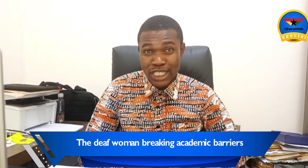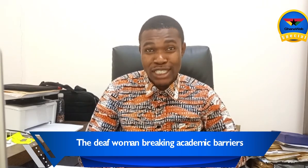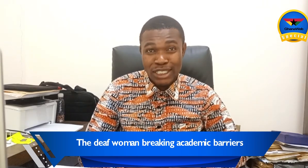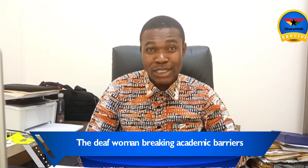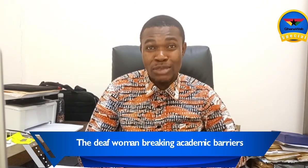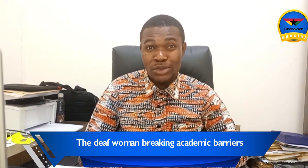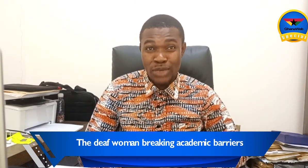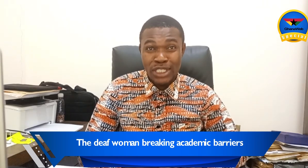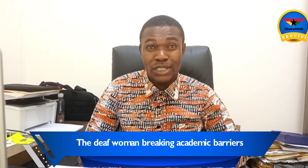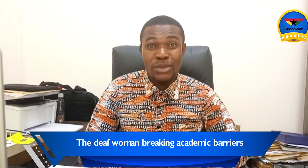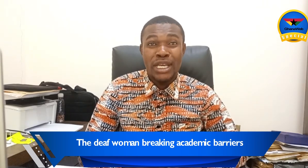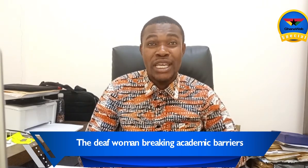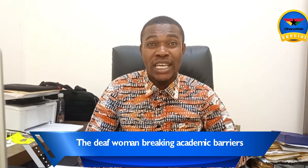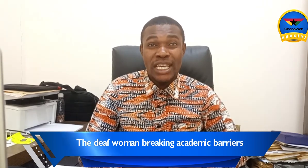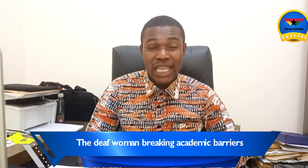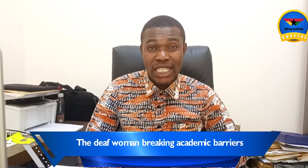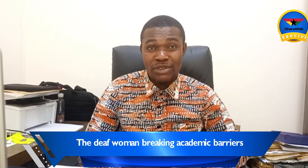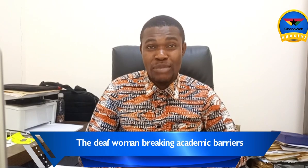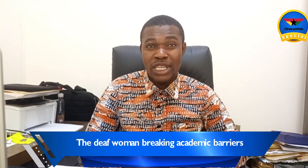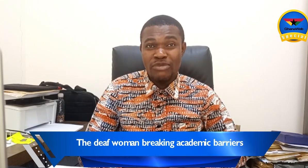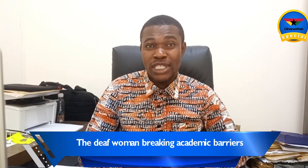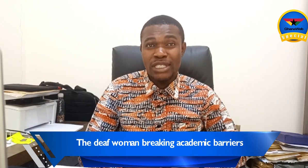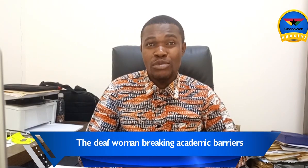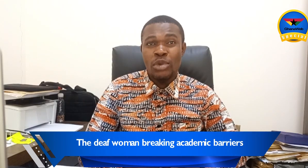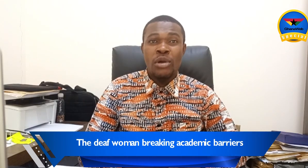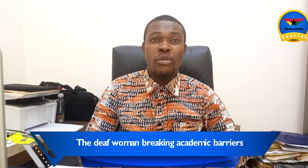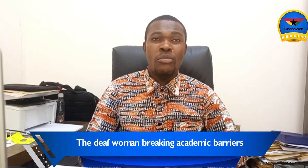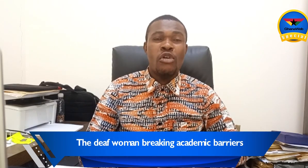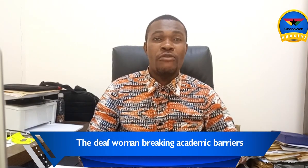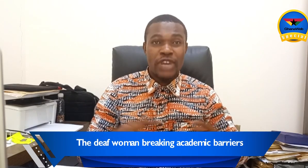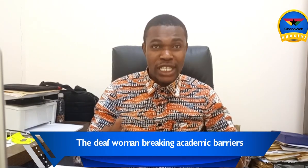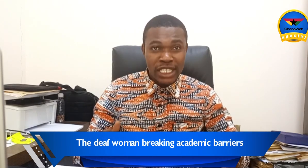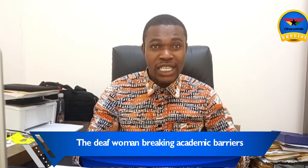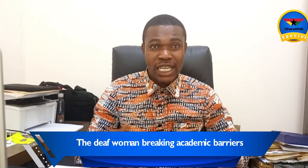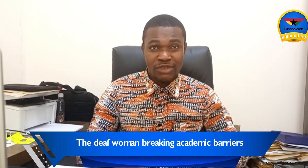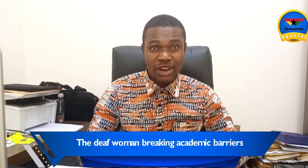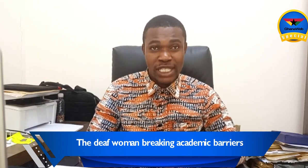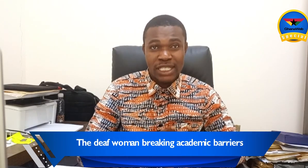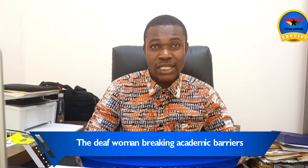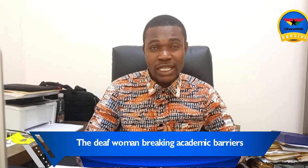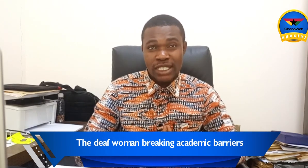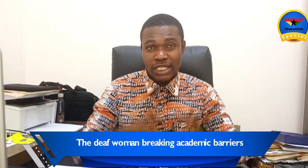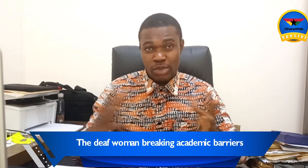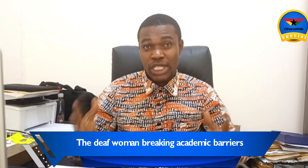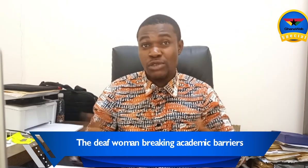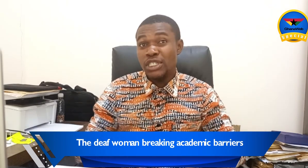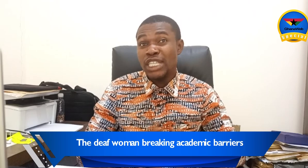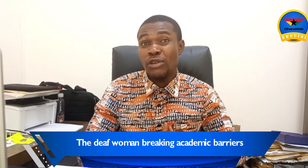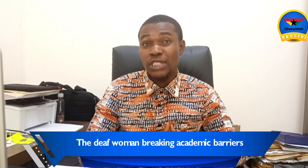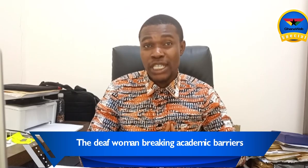situations where it has even made the university more friendly as far as this special student that we see.